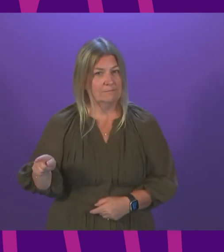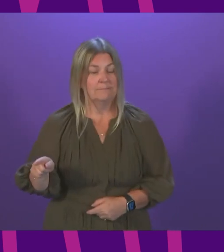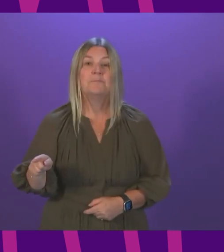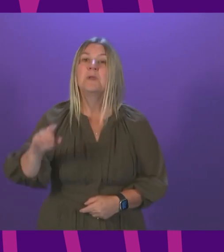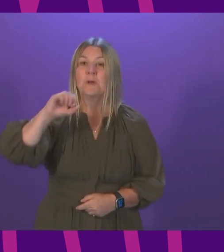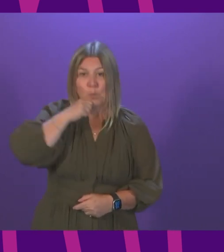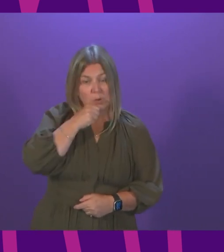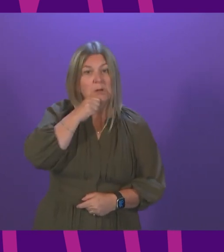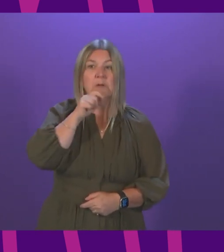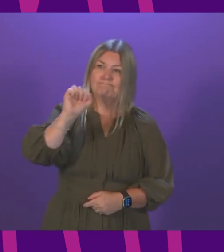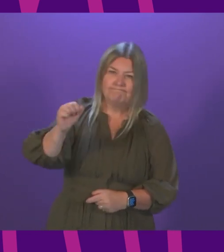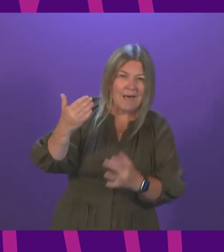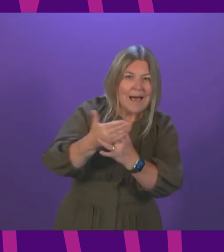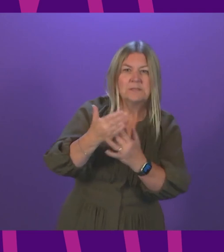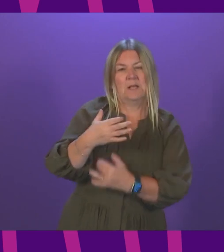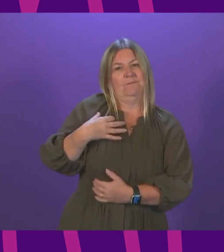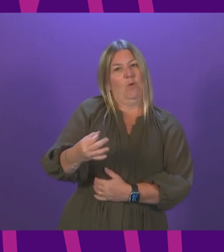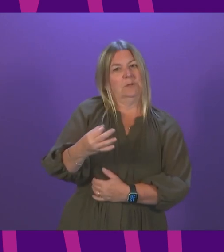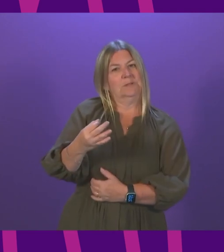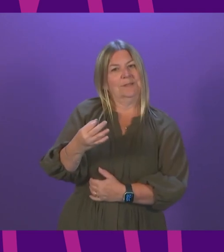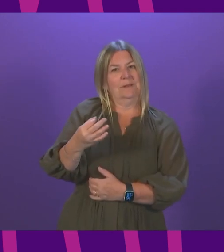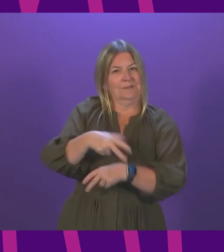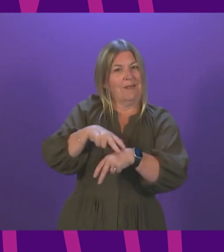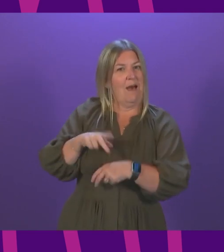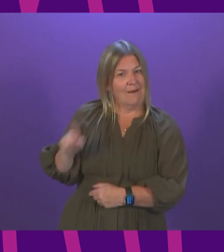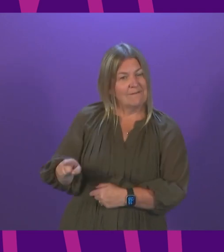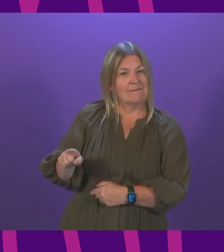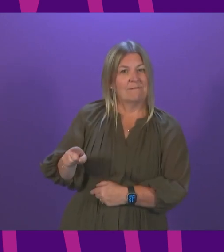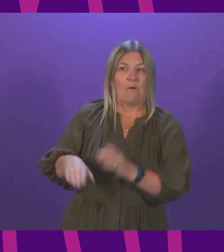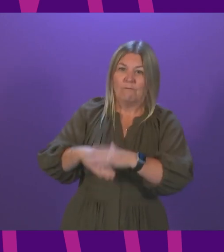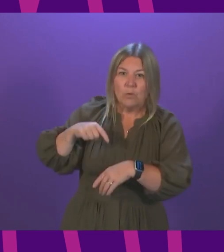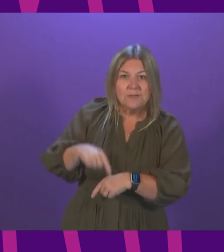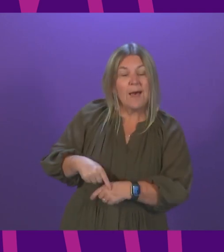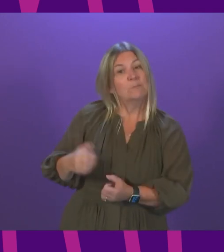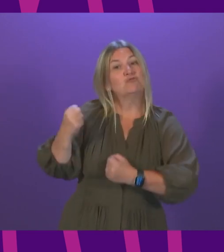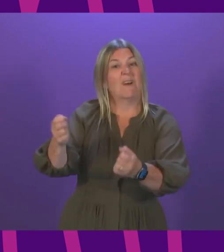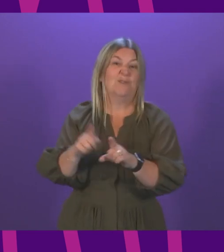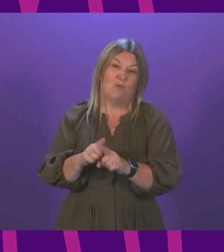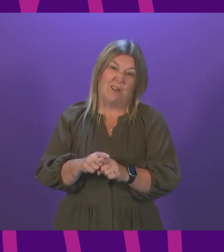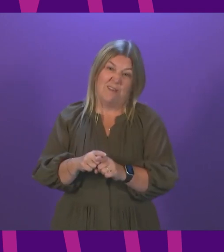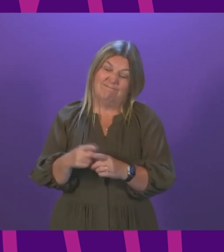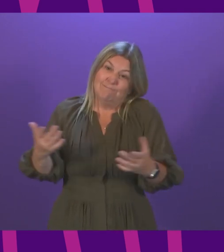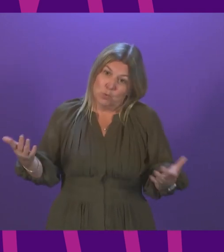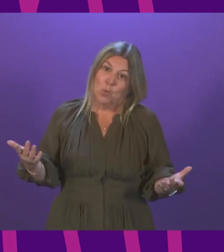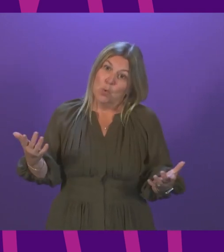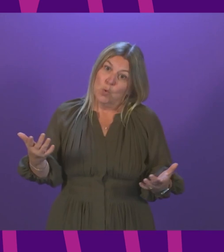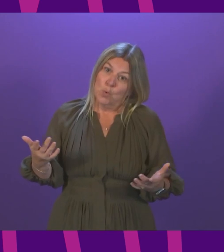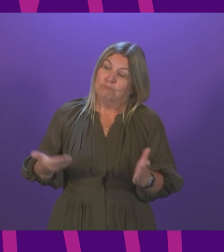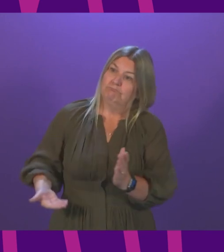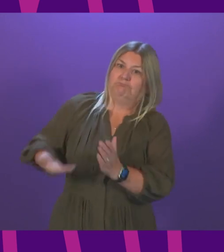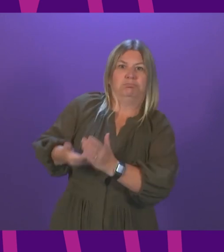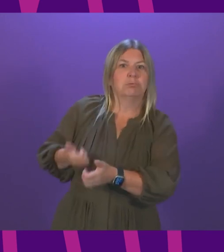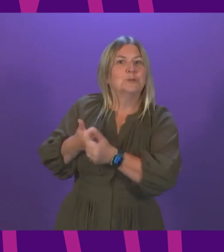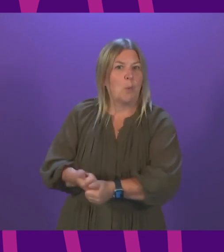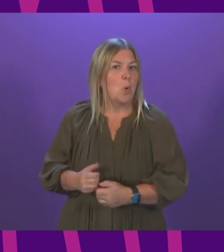ambulance service's access to volunteer firefighters and now also full-time firefighters for driving. Again, with the view to providing more valuable